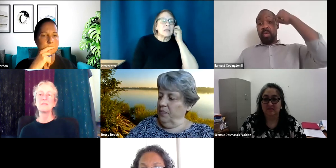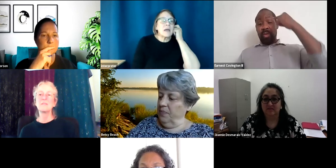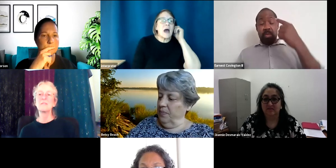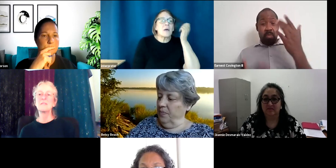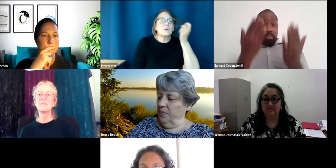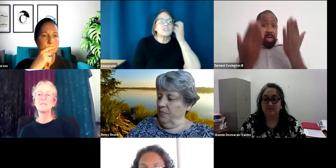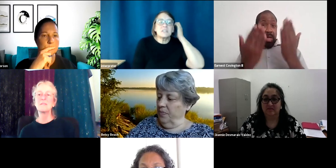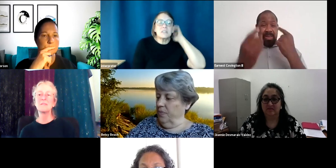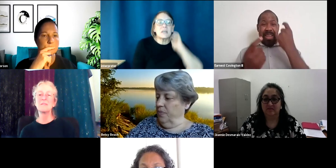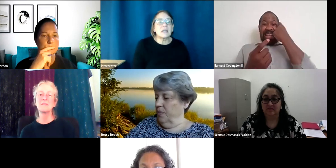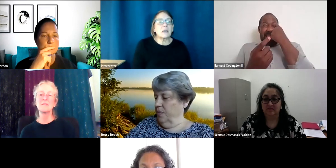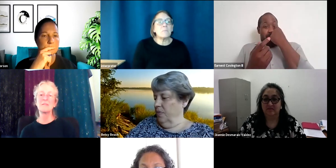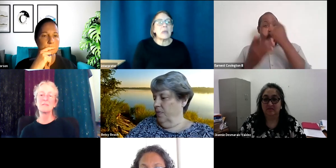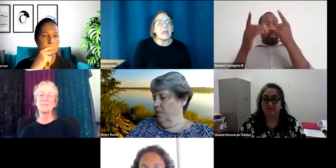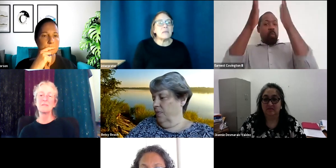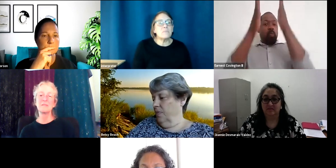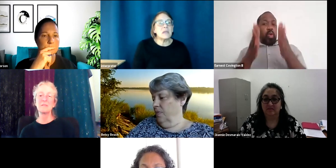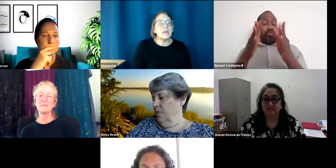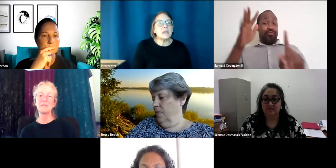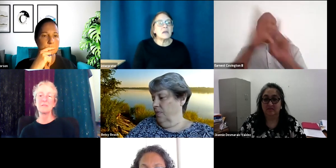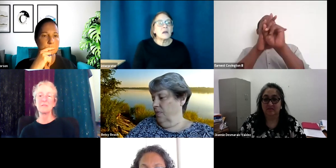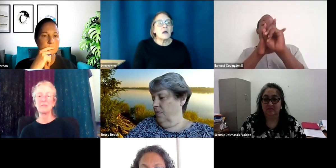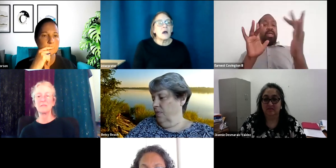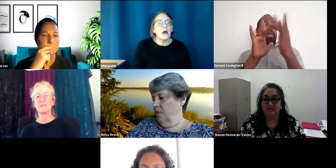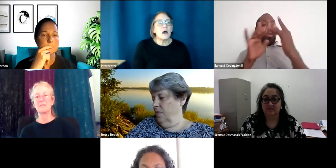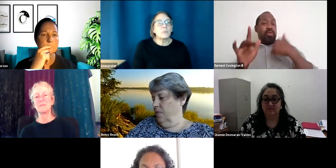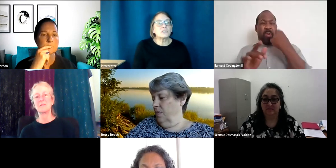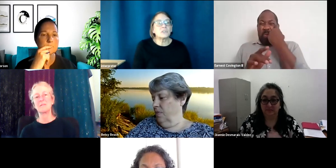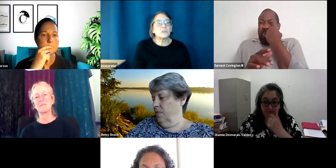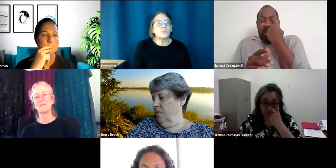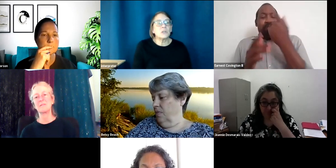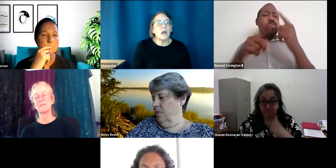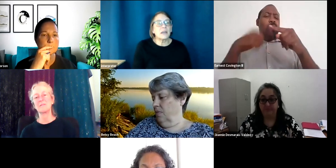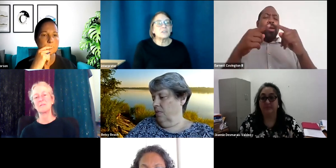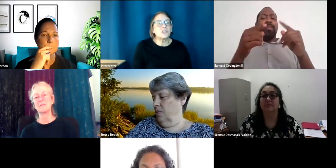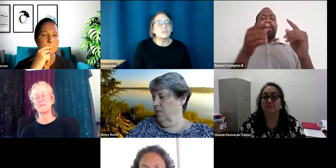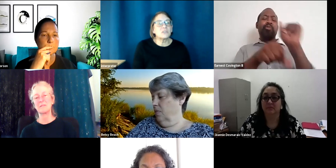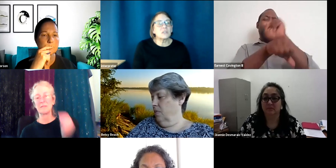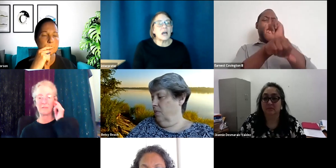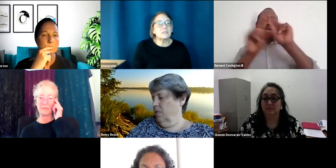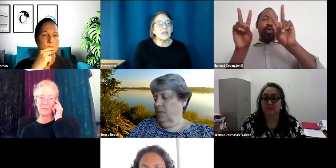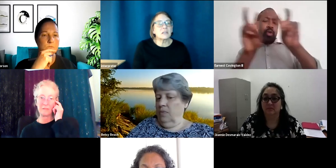Yeah, I was just thinking maybe a person we, I just could contact.